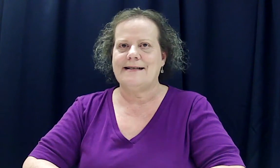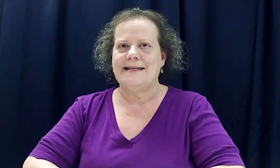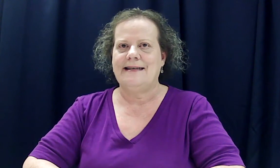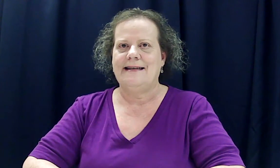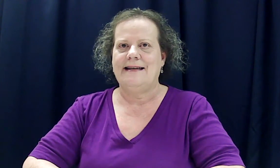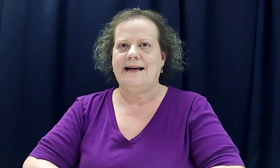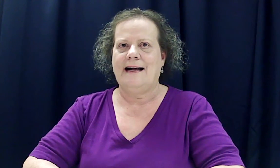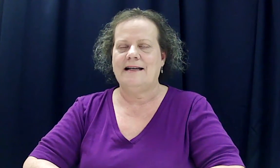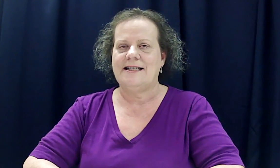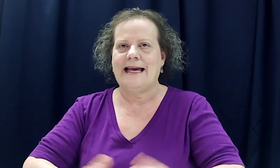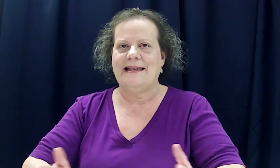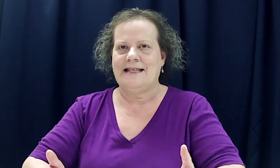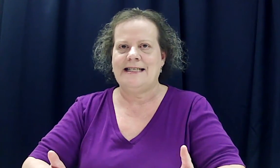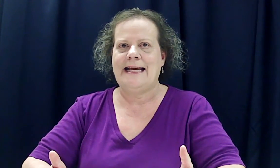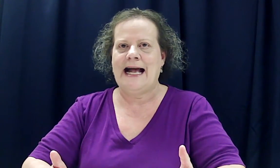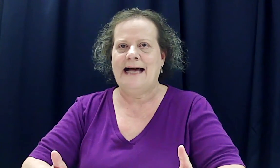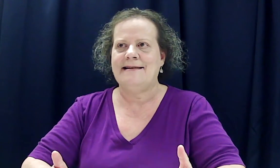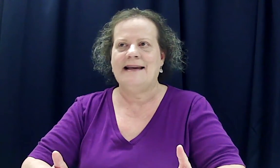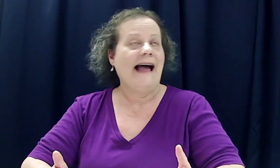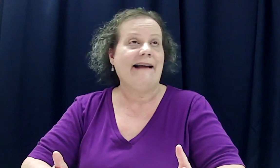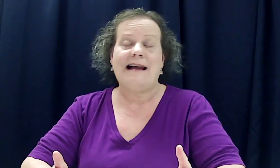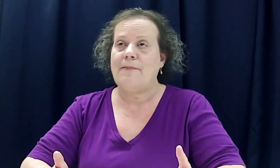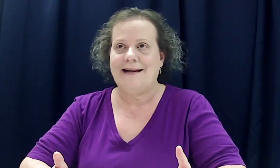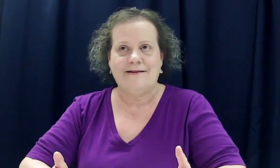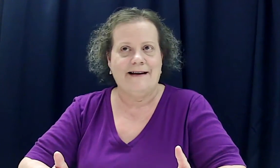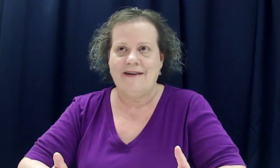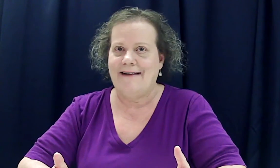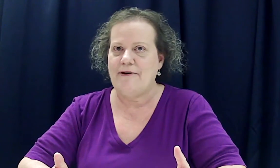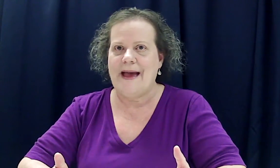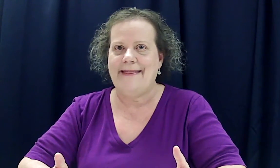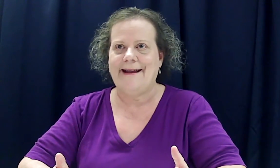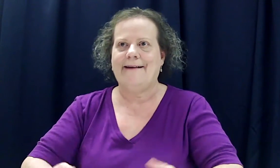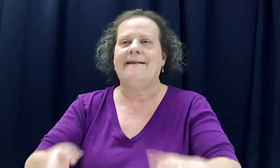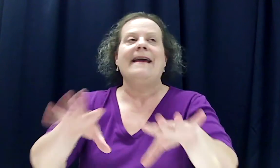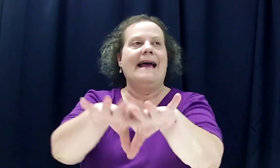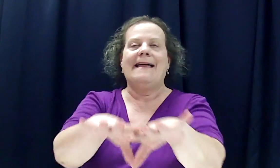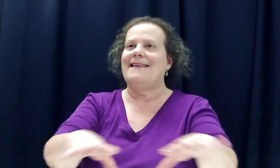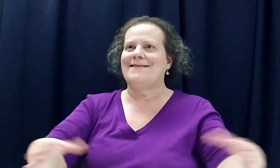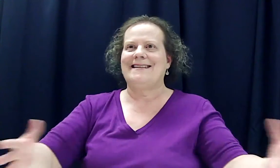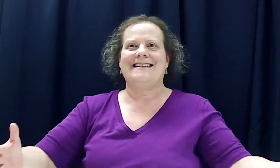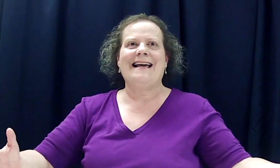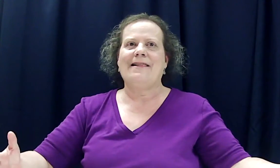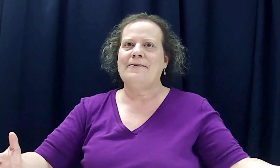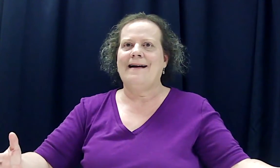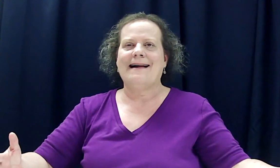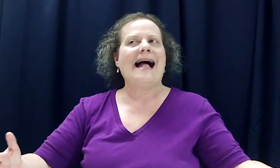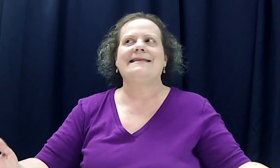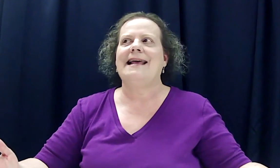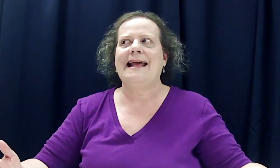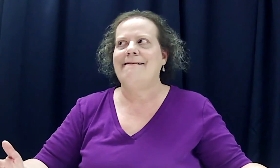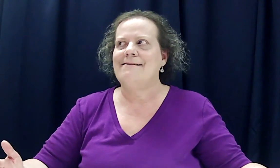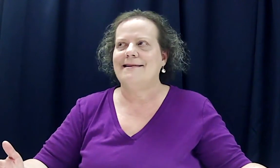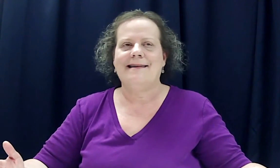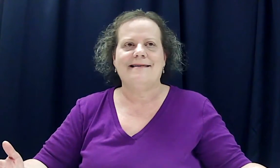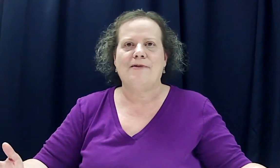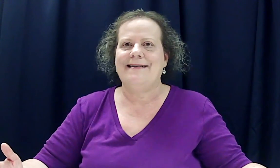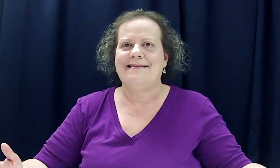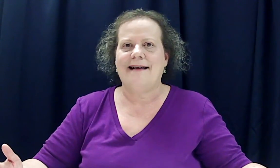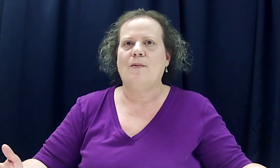shed that she has. Now, mind you, I've never been there, and there's this yellow rug. I said, I know it's in this place somewhere.